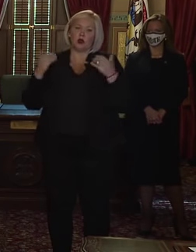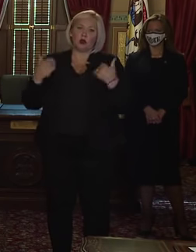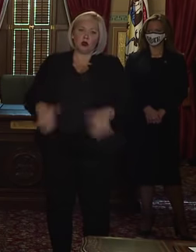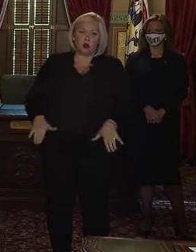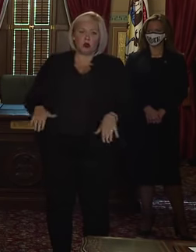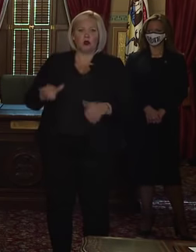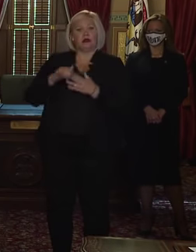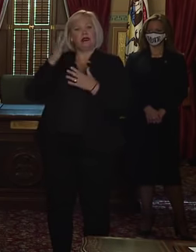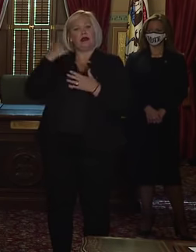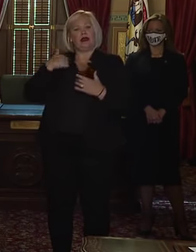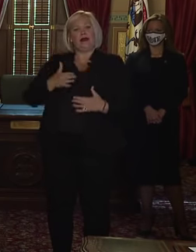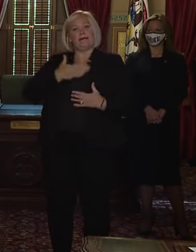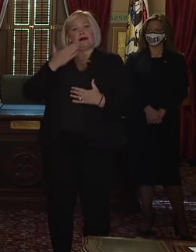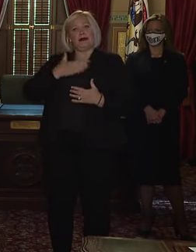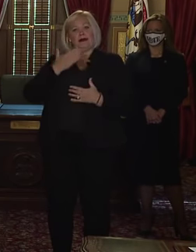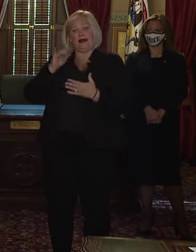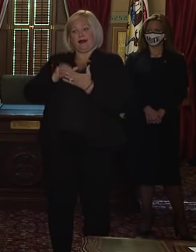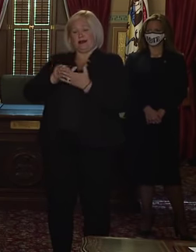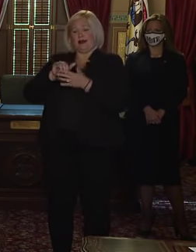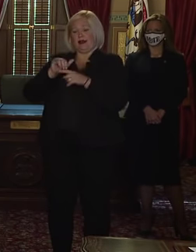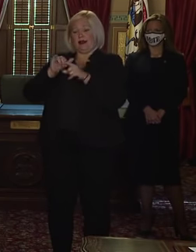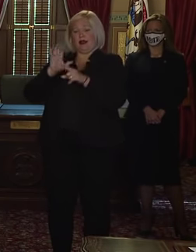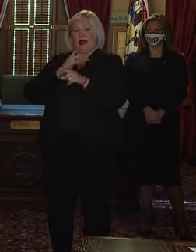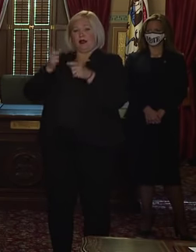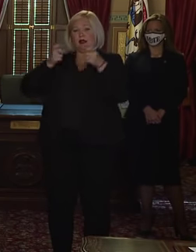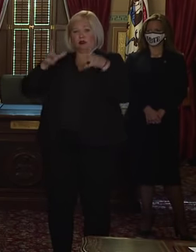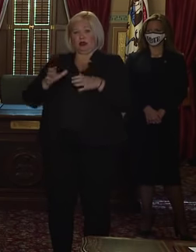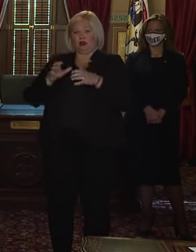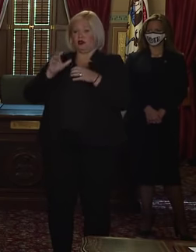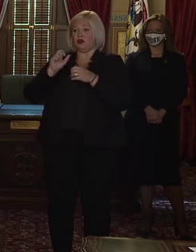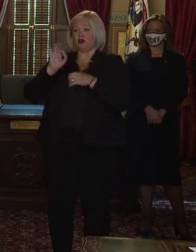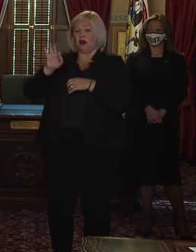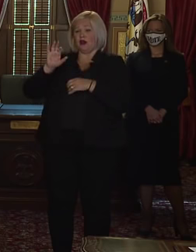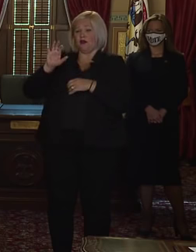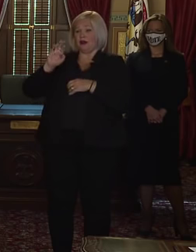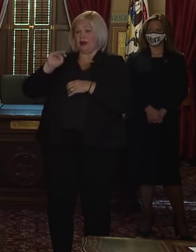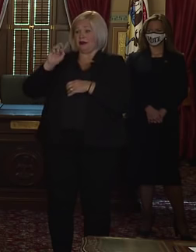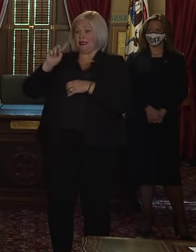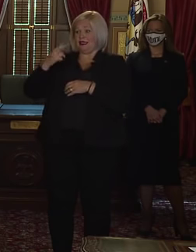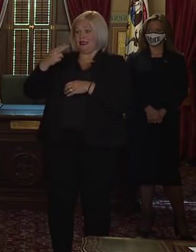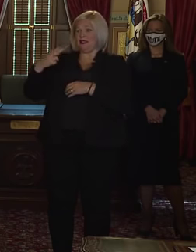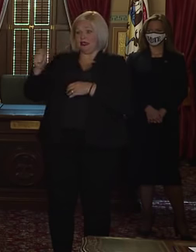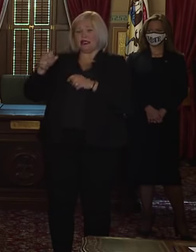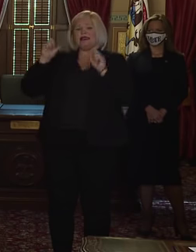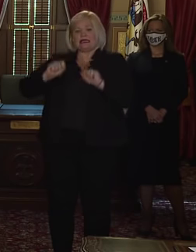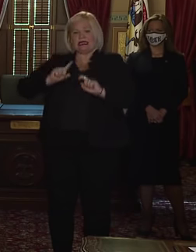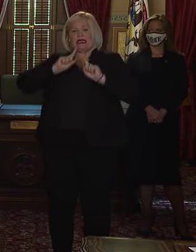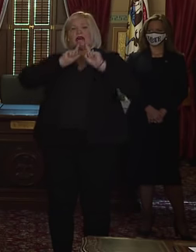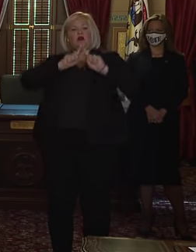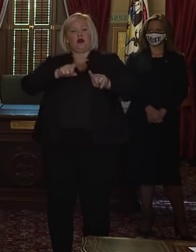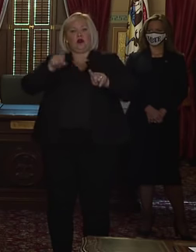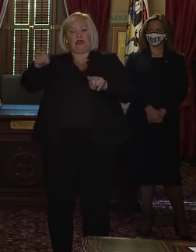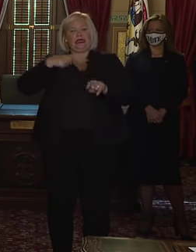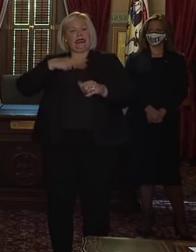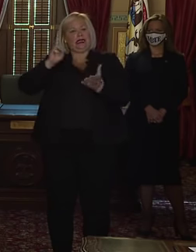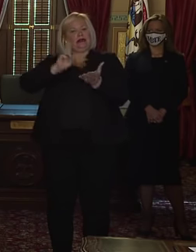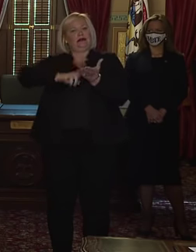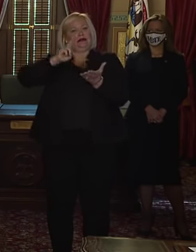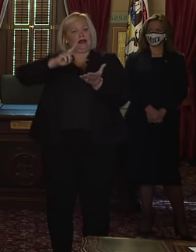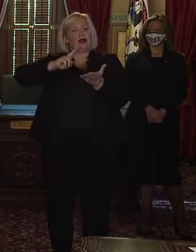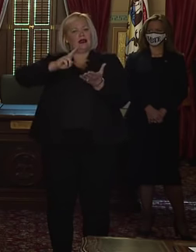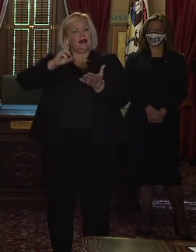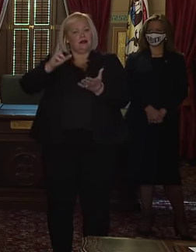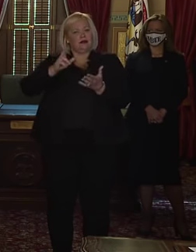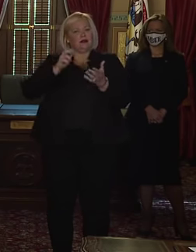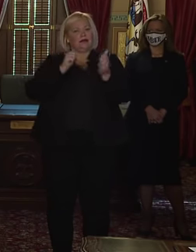and Human Services has epidemic orders that he is able to sign to keep us